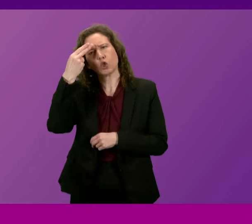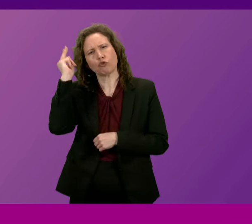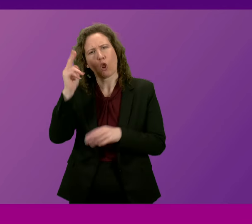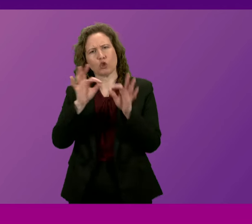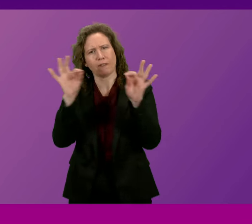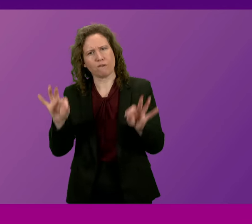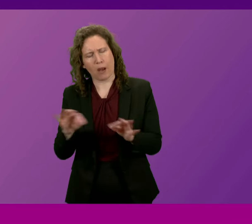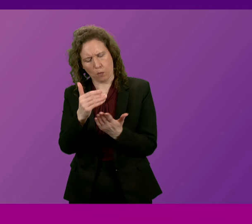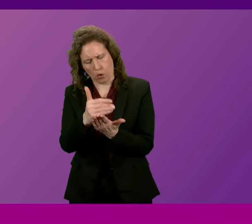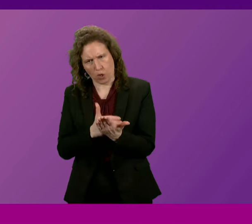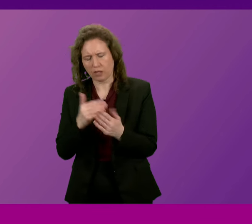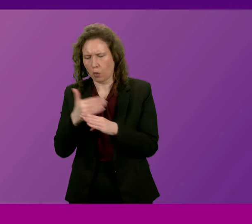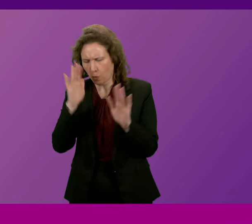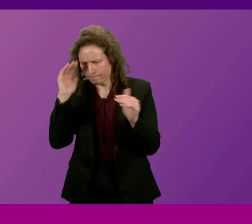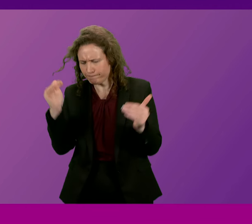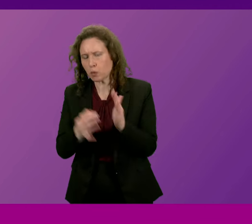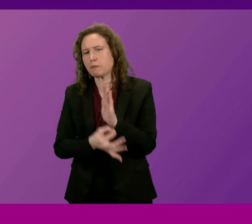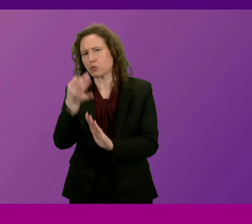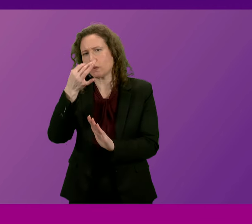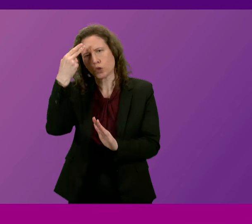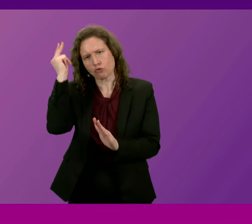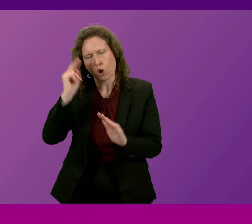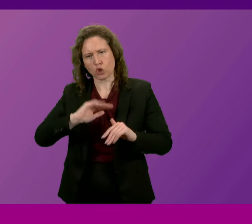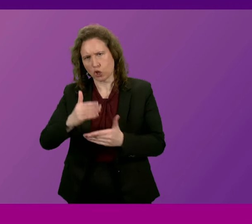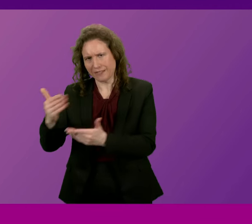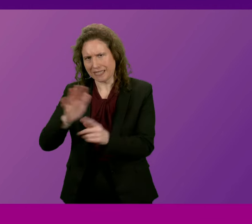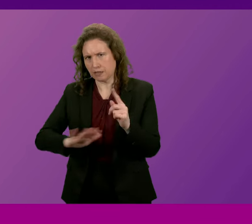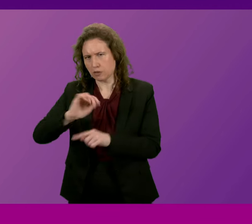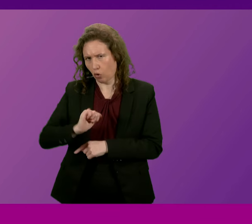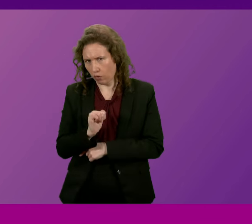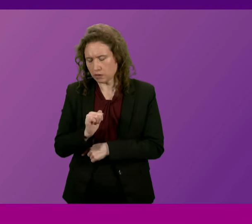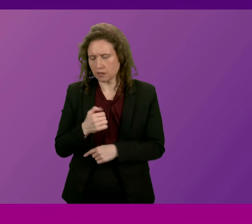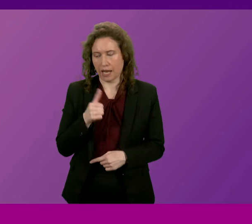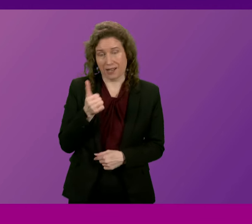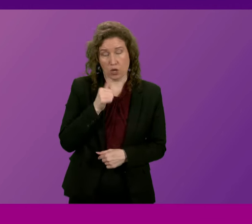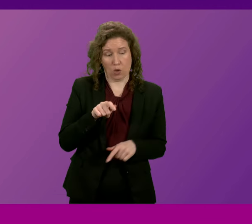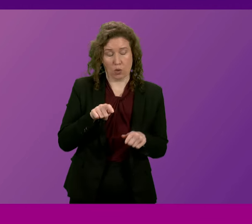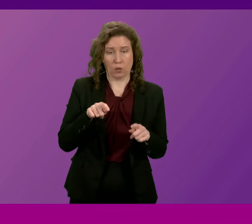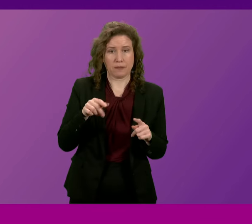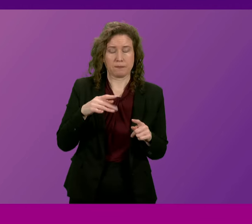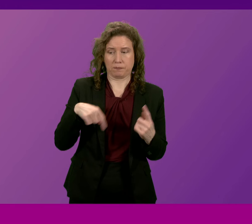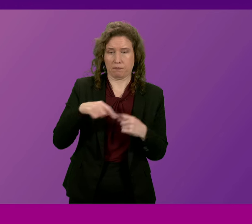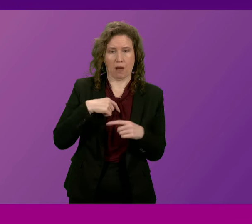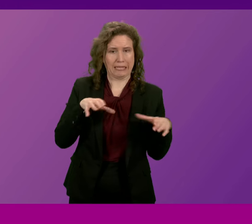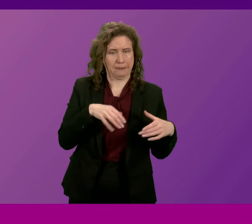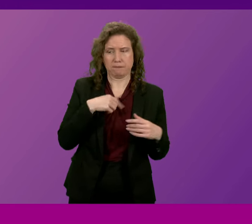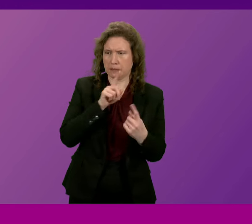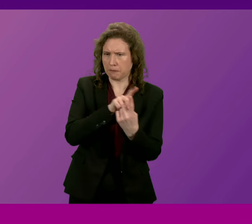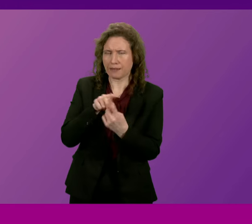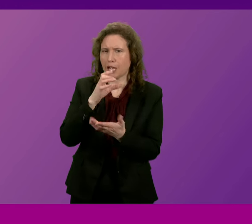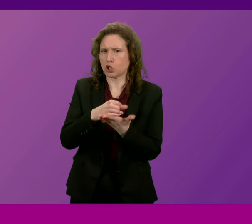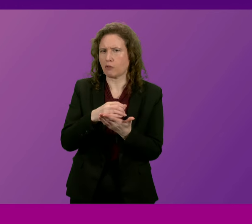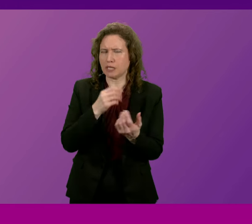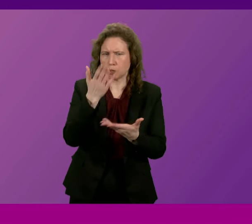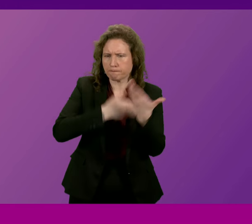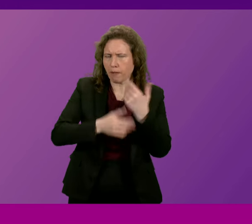working hard to improve neurological services across Scotland and I know that my officials recently, previously met with the charity to better understand